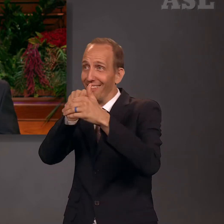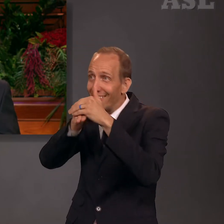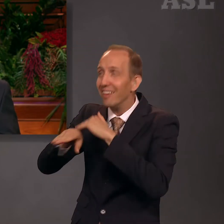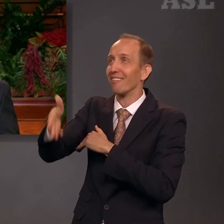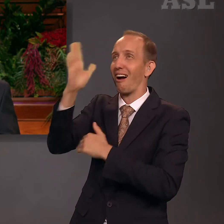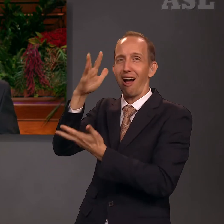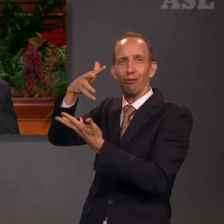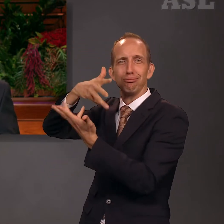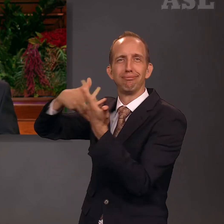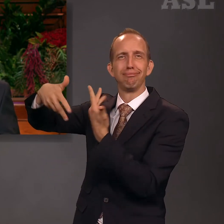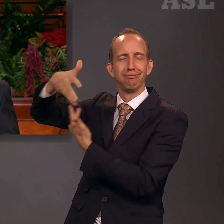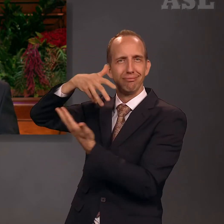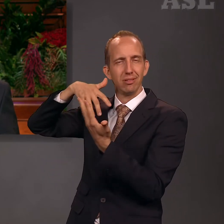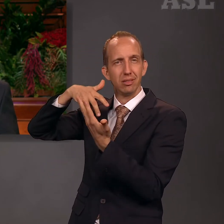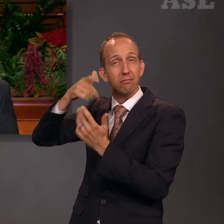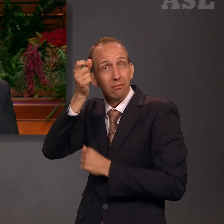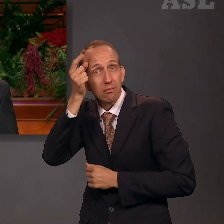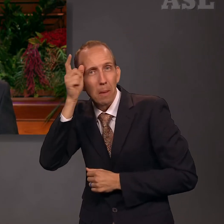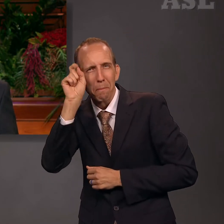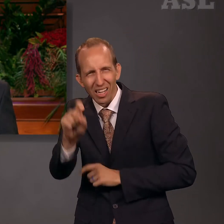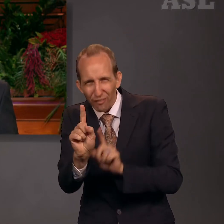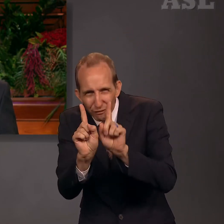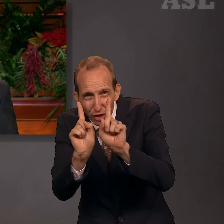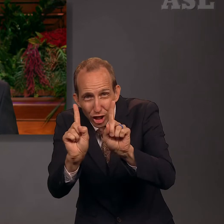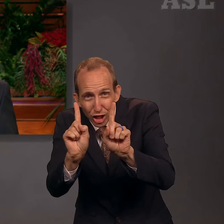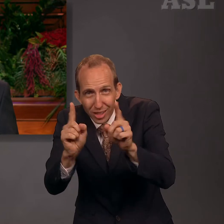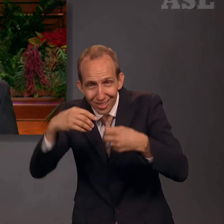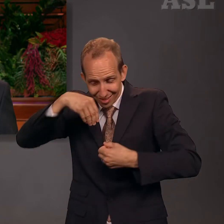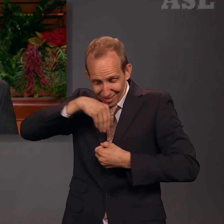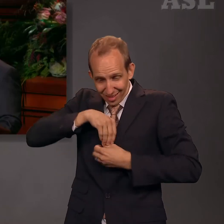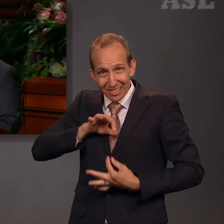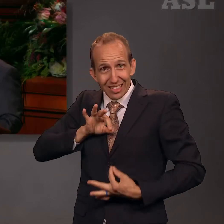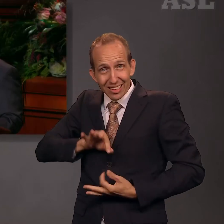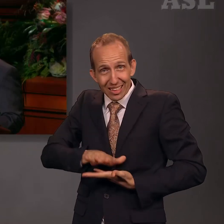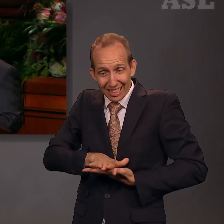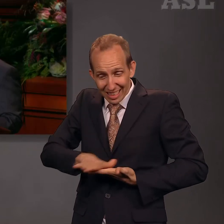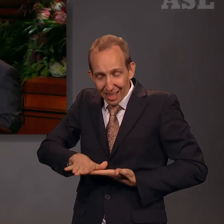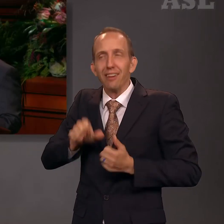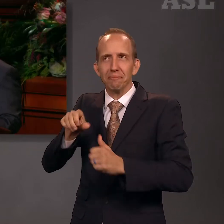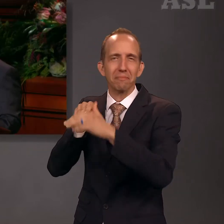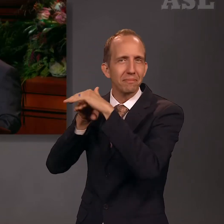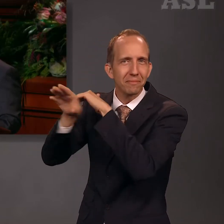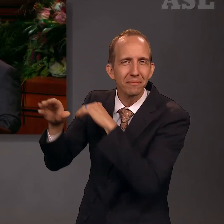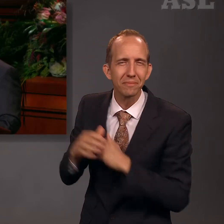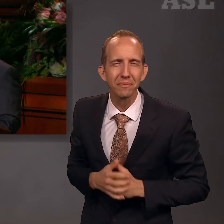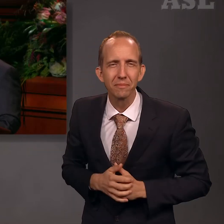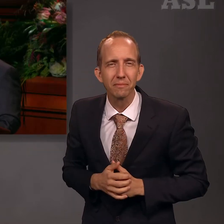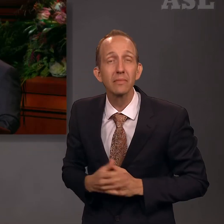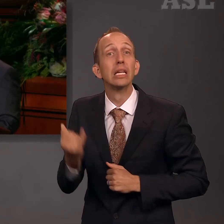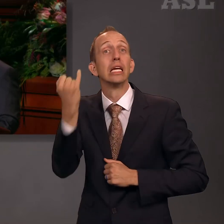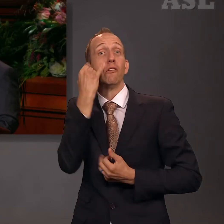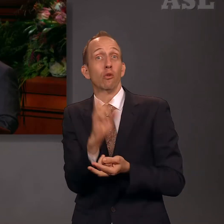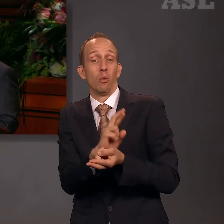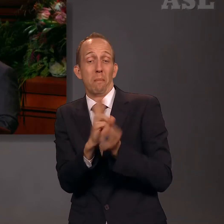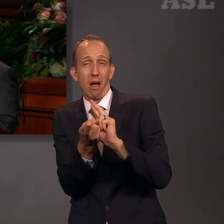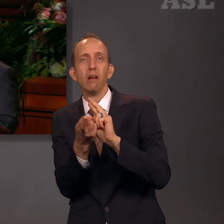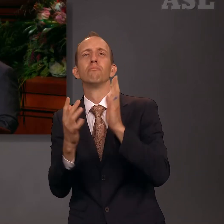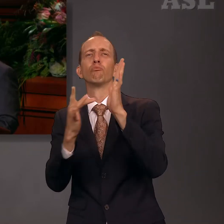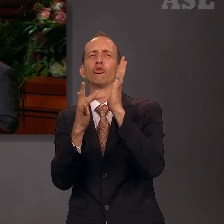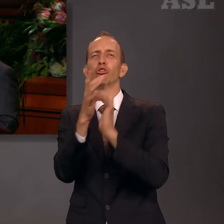unclean thing can inherit the kingdom of God. Through repentance, we draw upon the cleansing, sanctifying